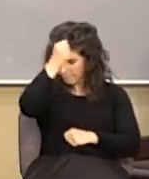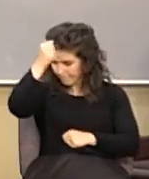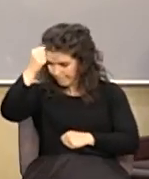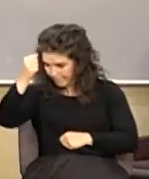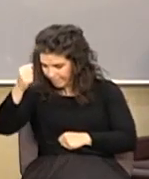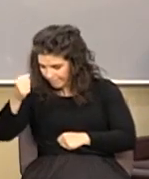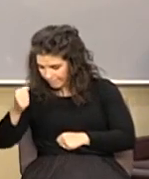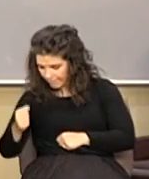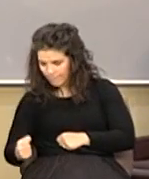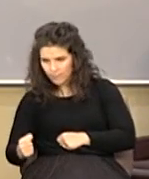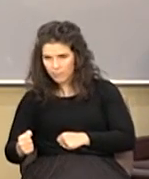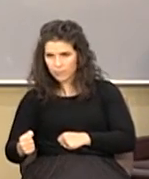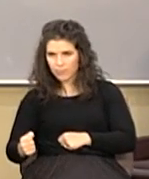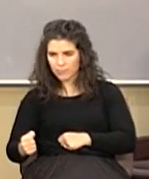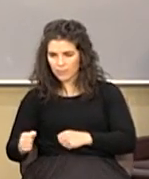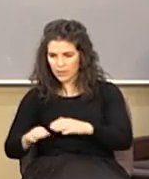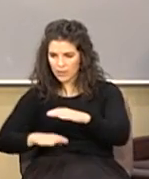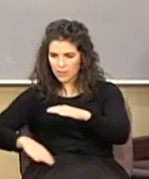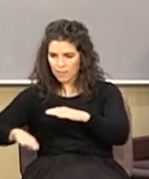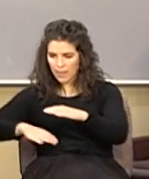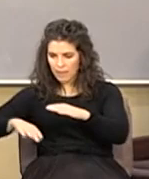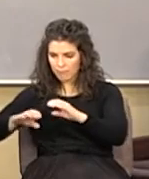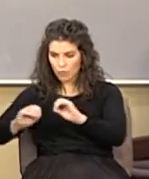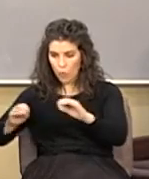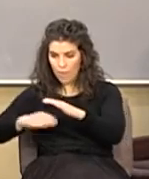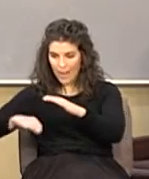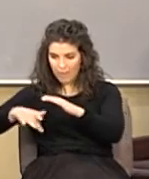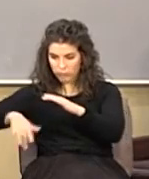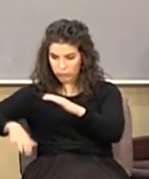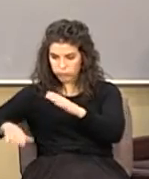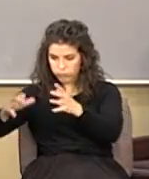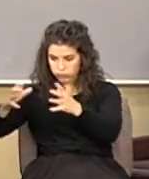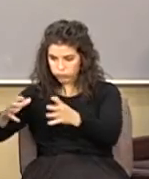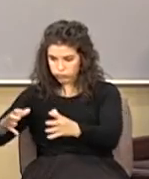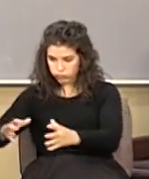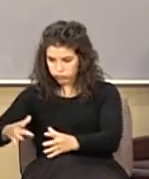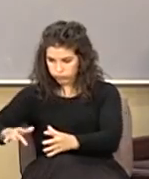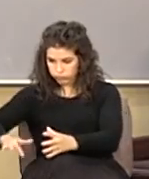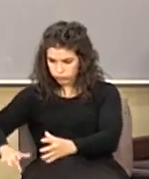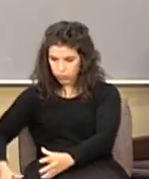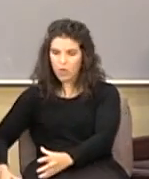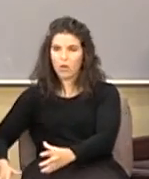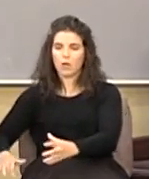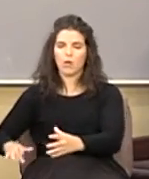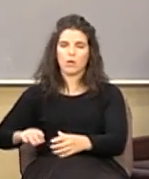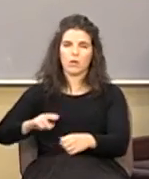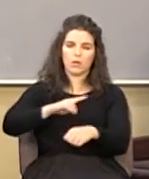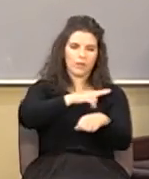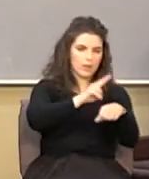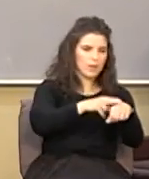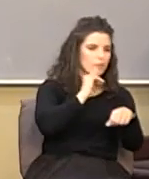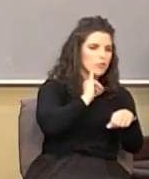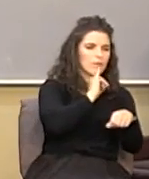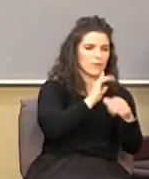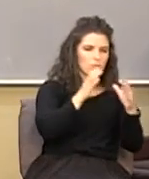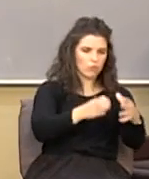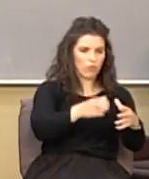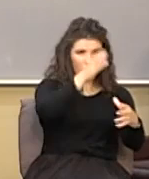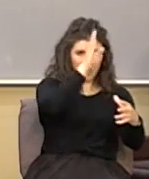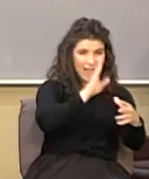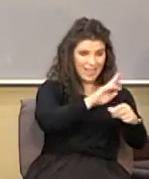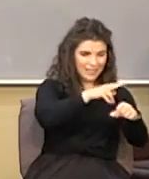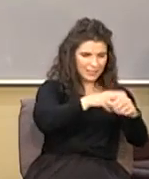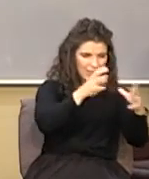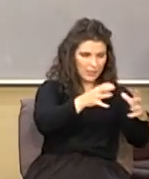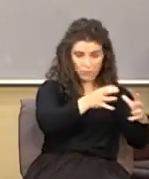the bottomless pit. And the nation Israel, God's client nation in the earth, going to go into